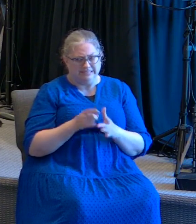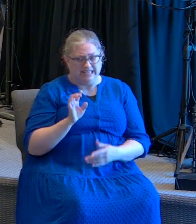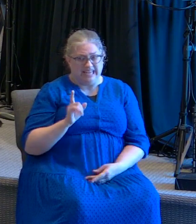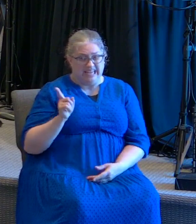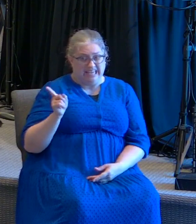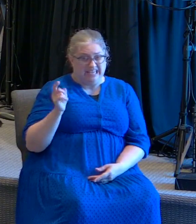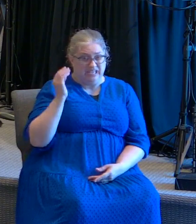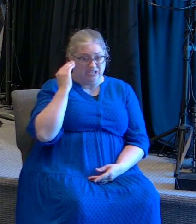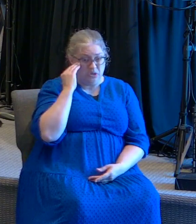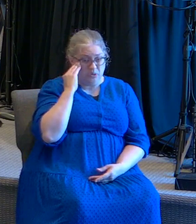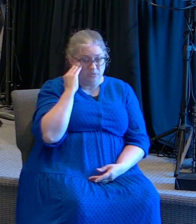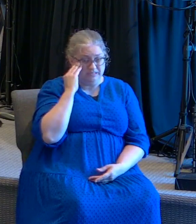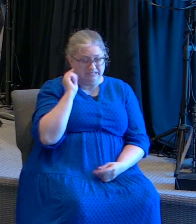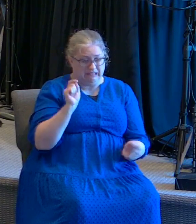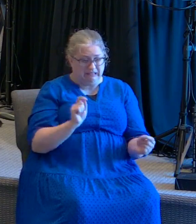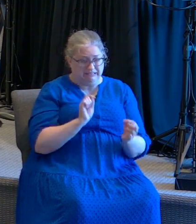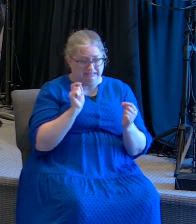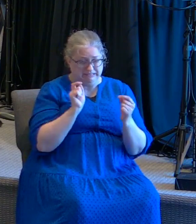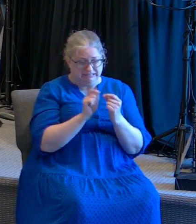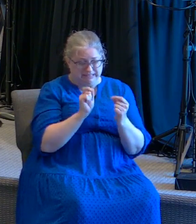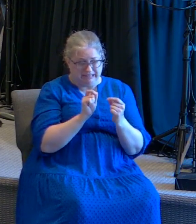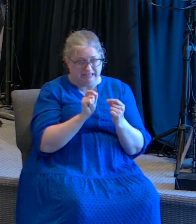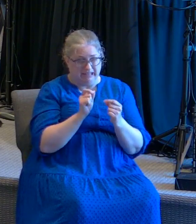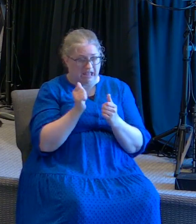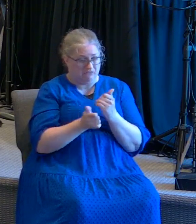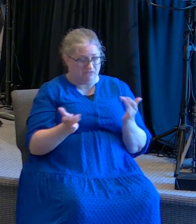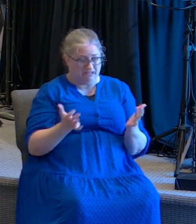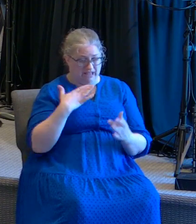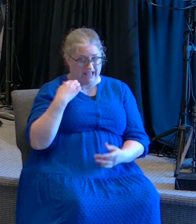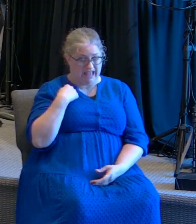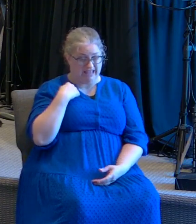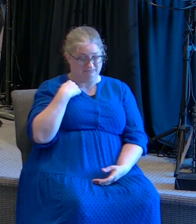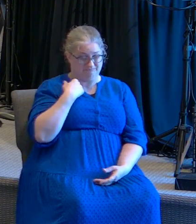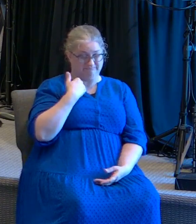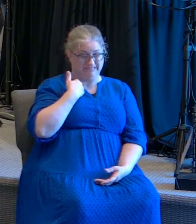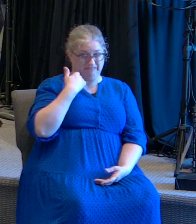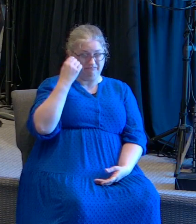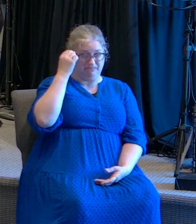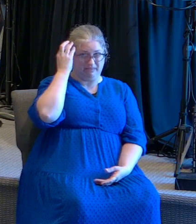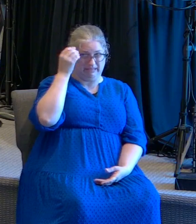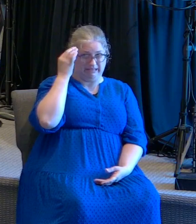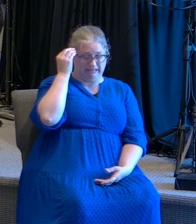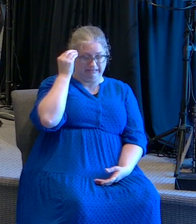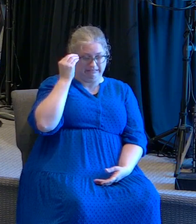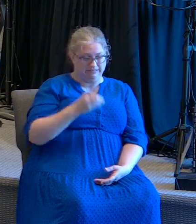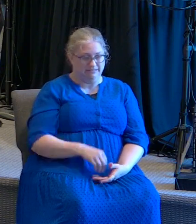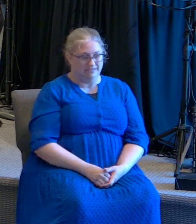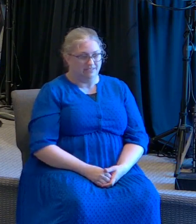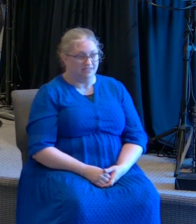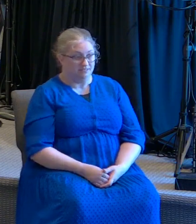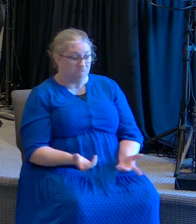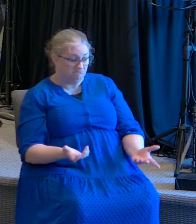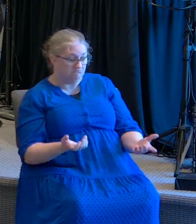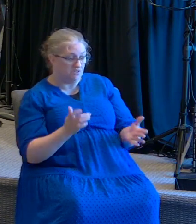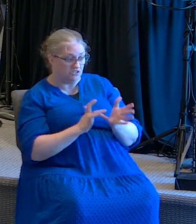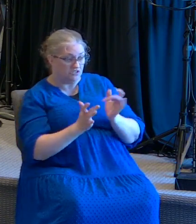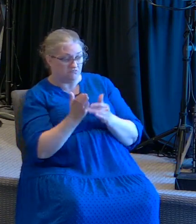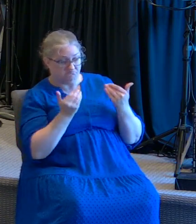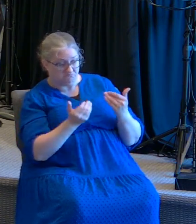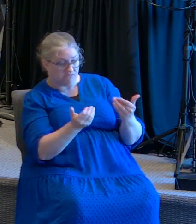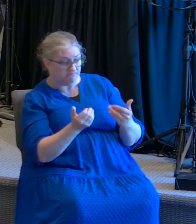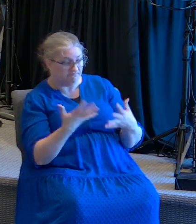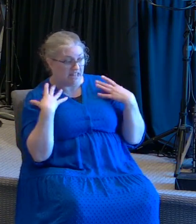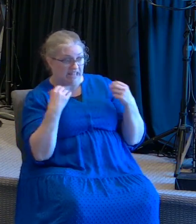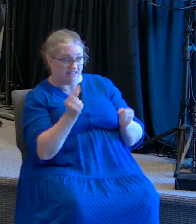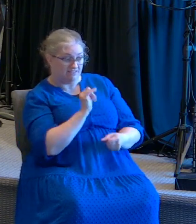I was thinking about him. Entonces, ¿sabe lo que yo estaba pensando sobre él? So Jesus goes ahead and heals the guy. Jesús